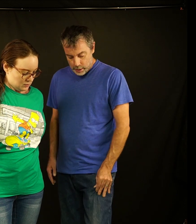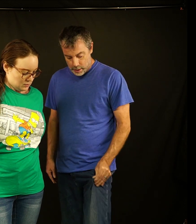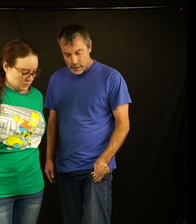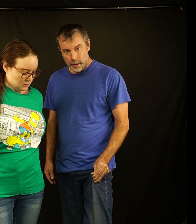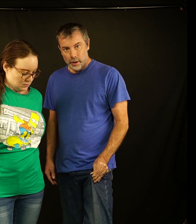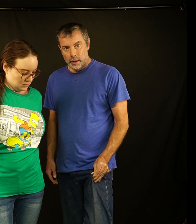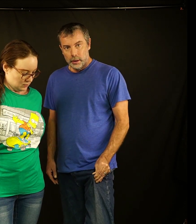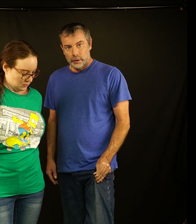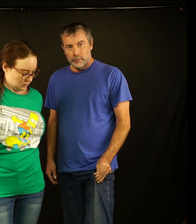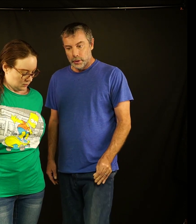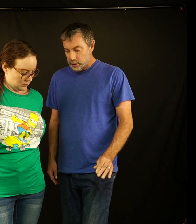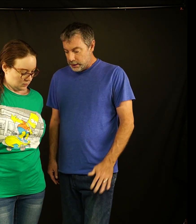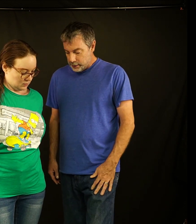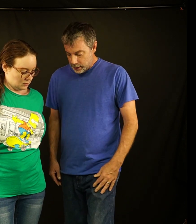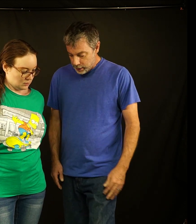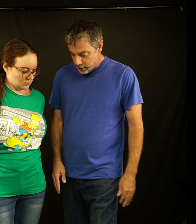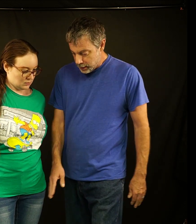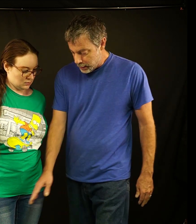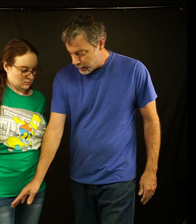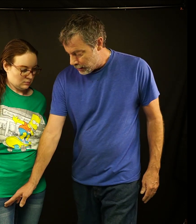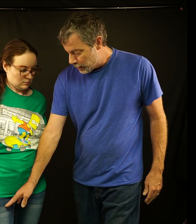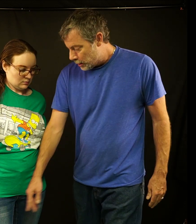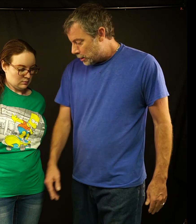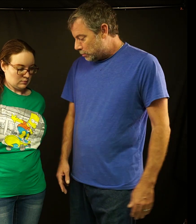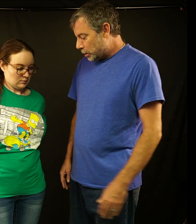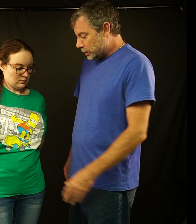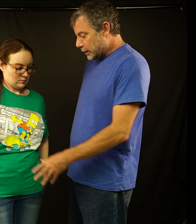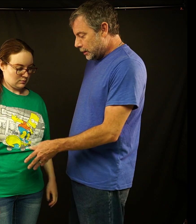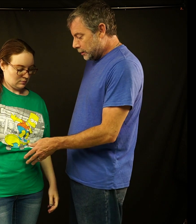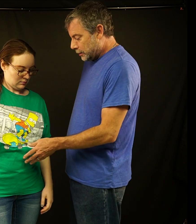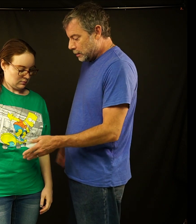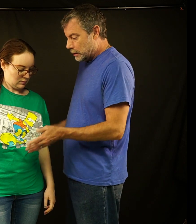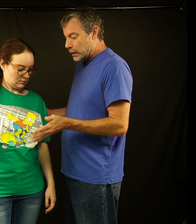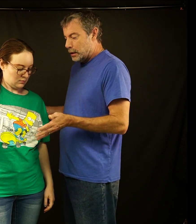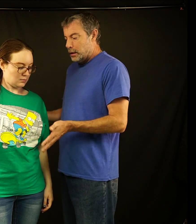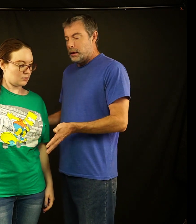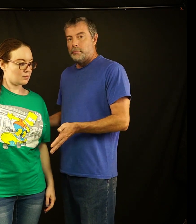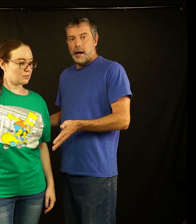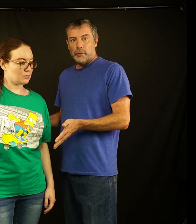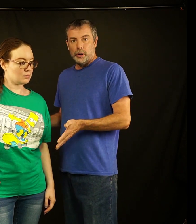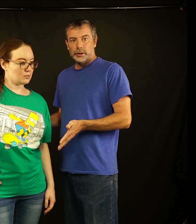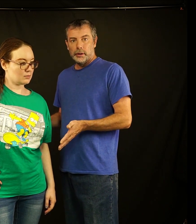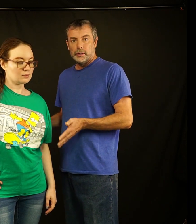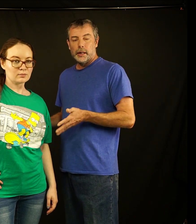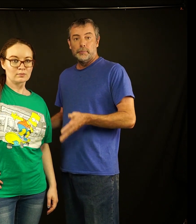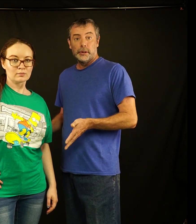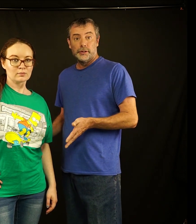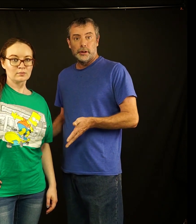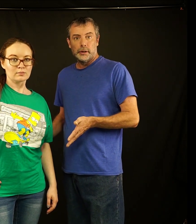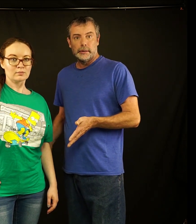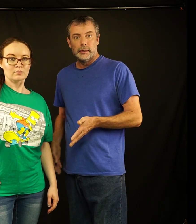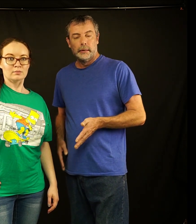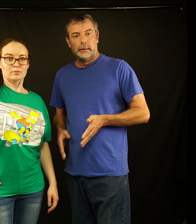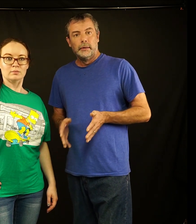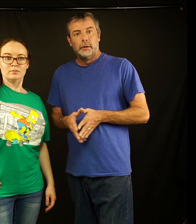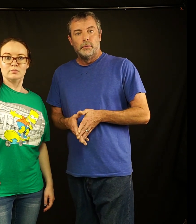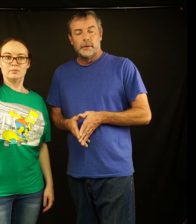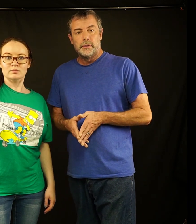blue jeans here blue jeans pop culture type of shirt with